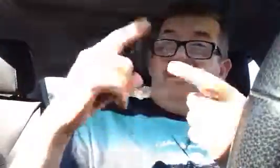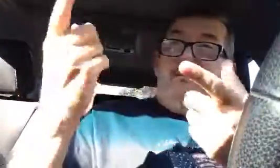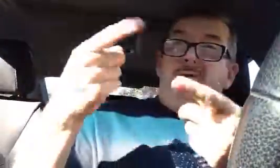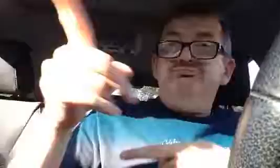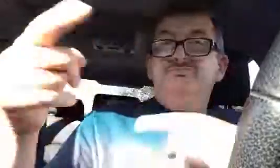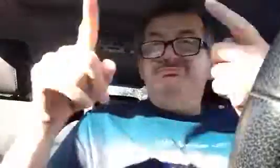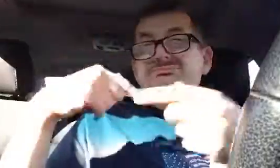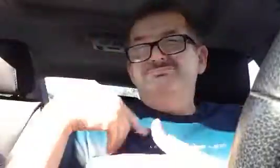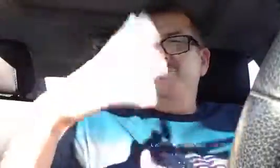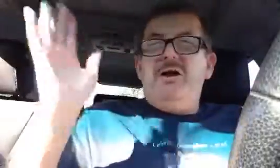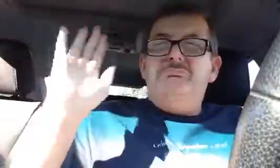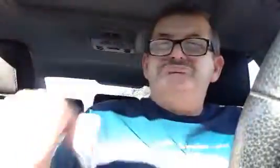Look, I a ear.